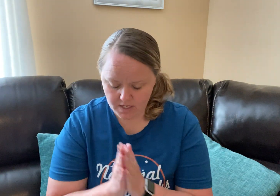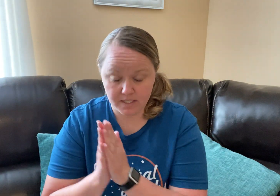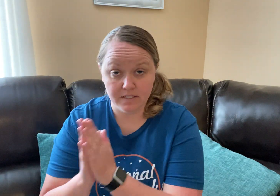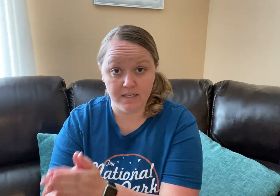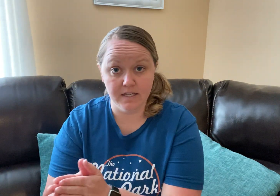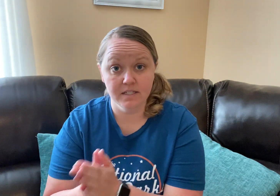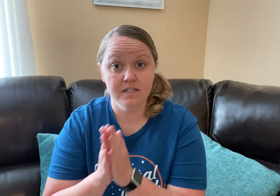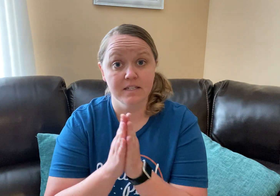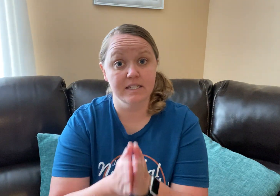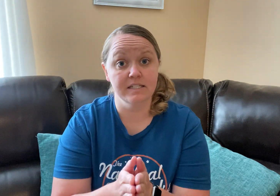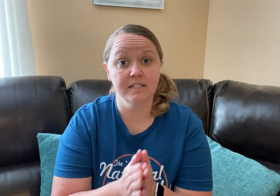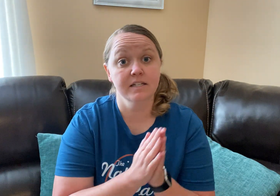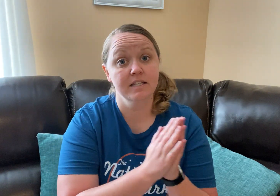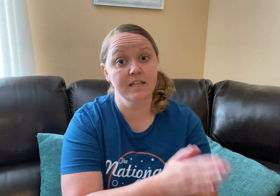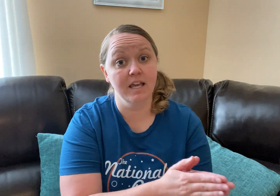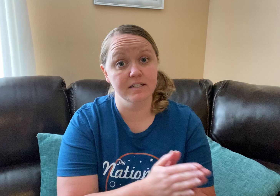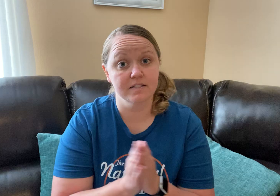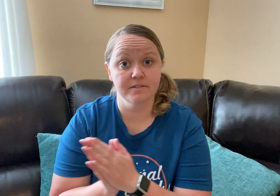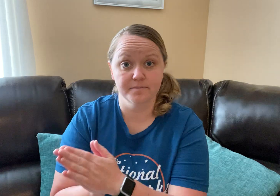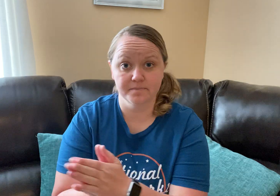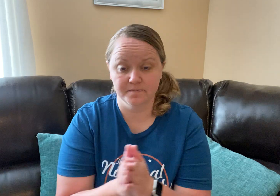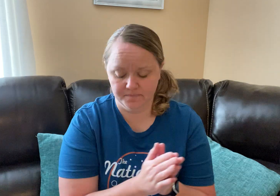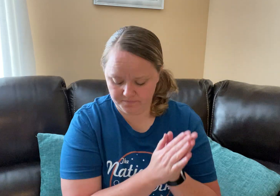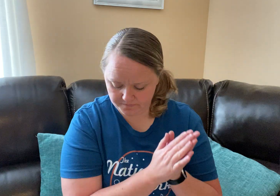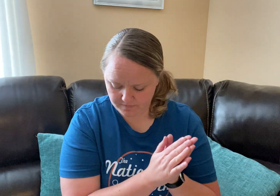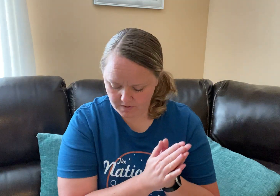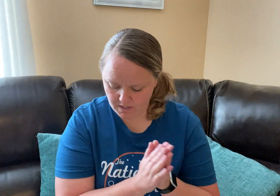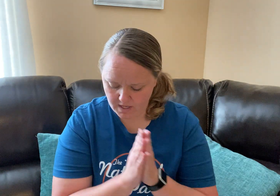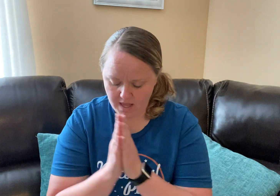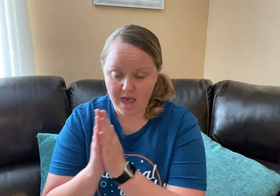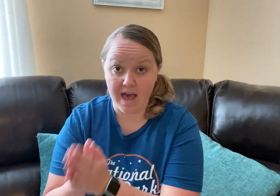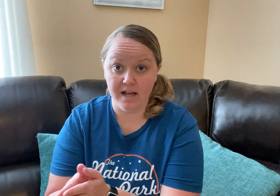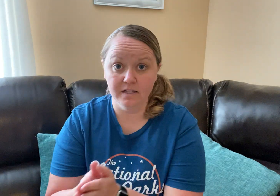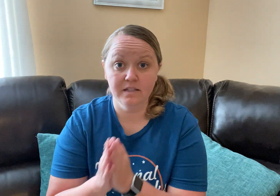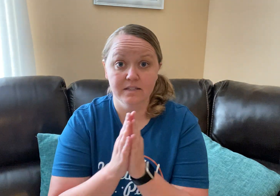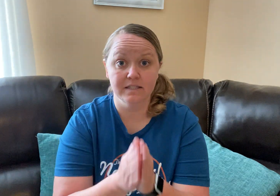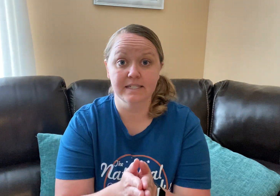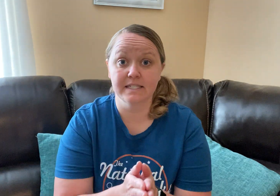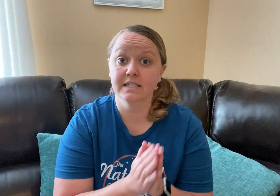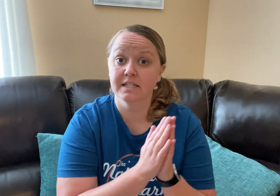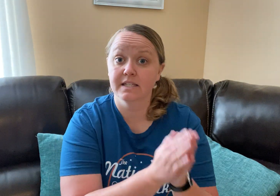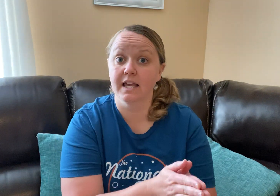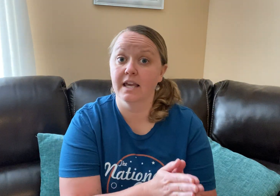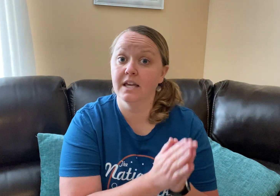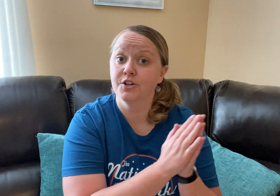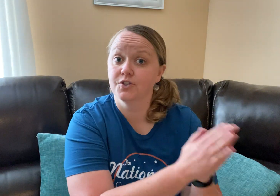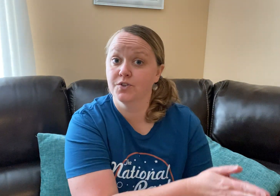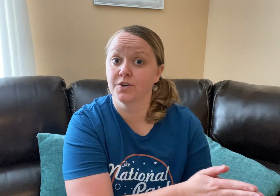Ded-e-cate. All-li-ga-ter.